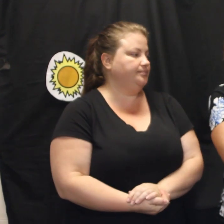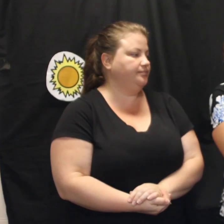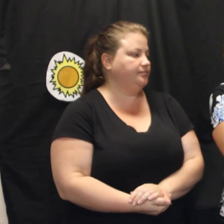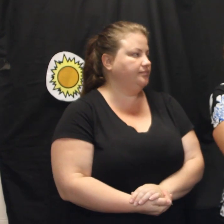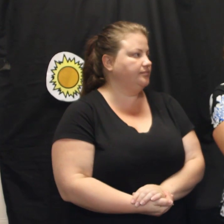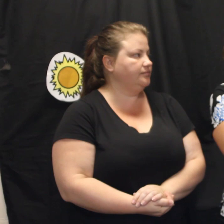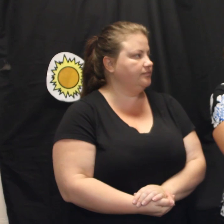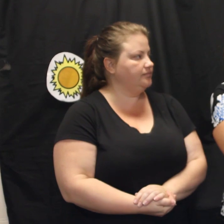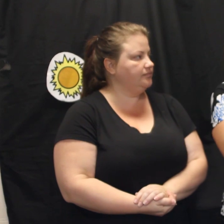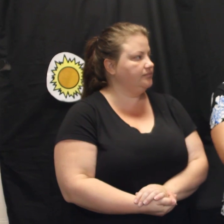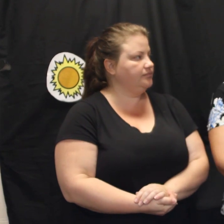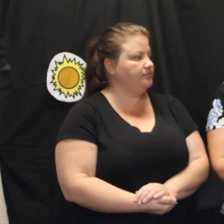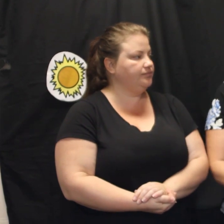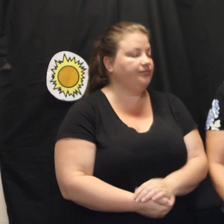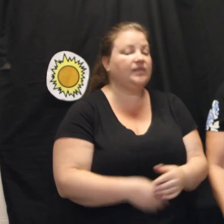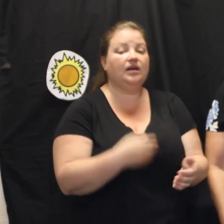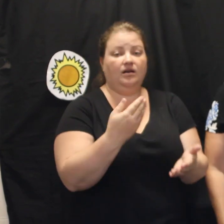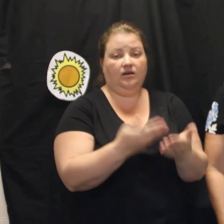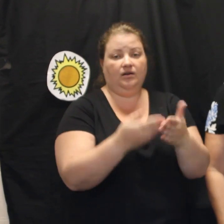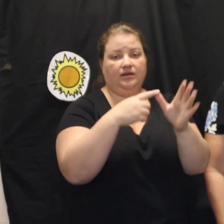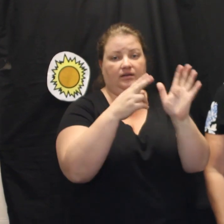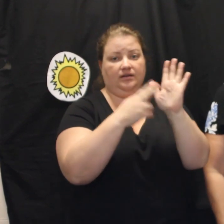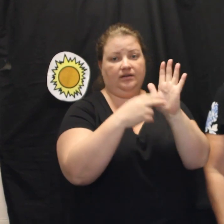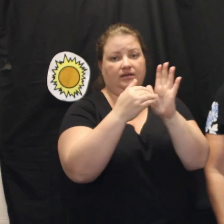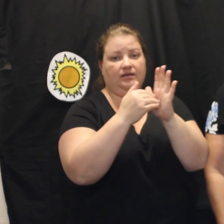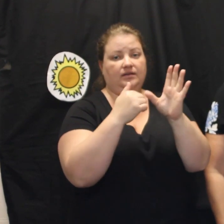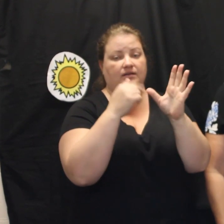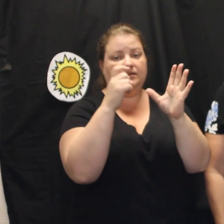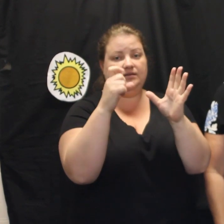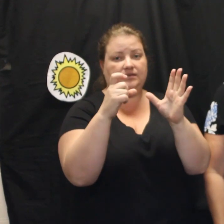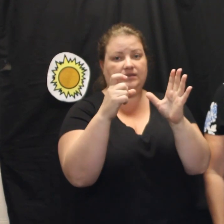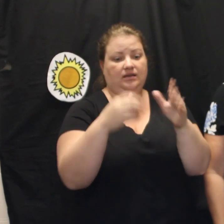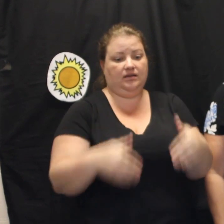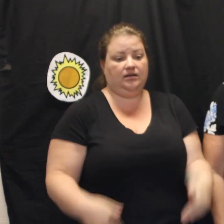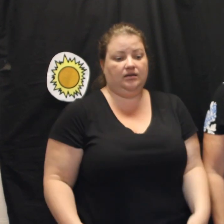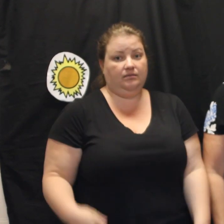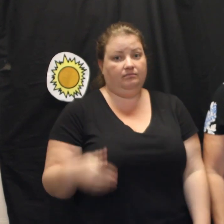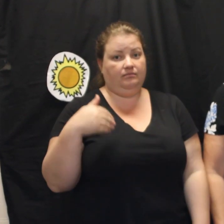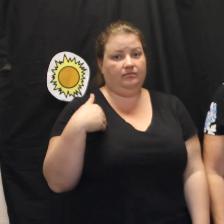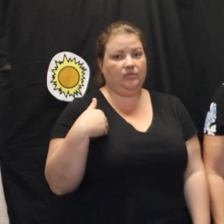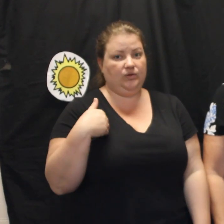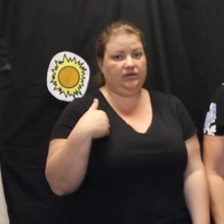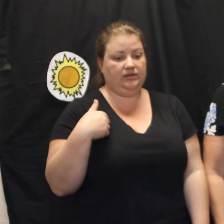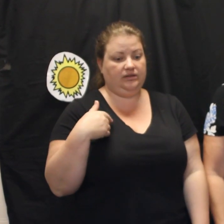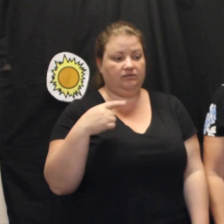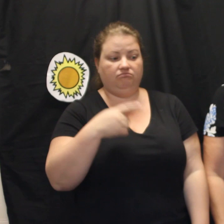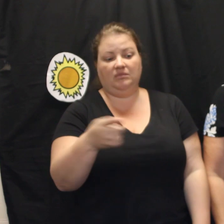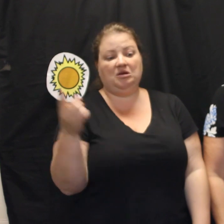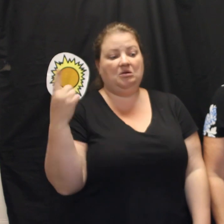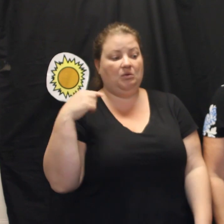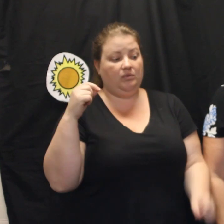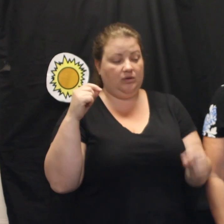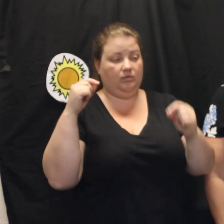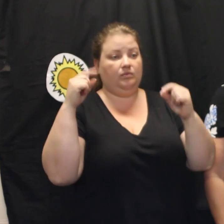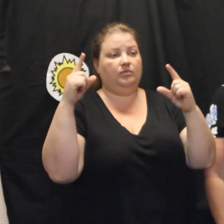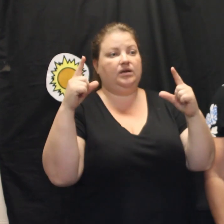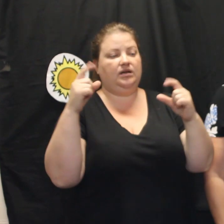On Anzac morning, we get up very early. It's